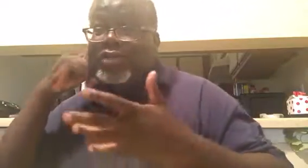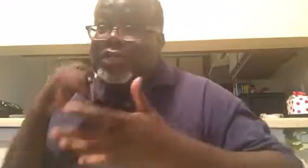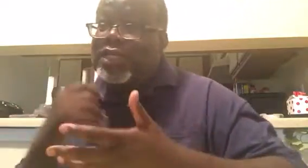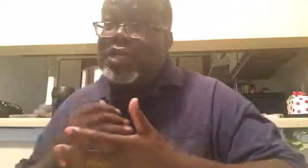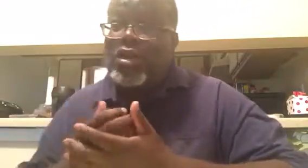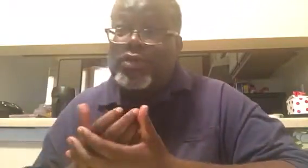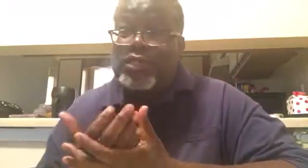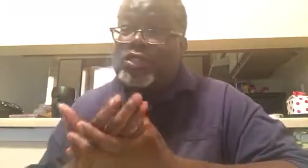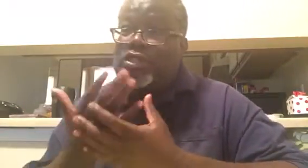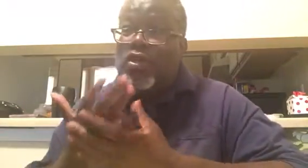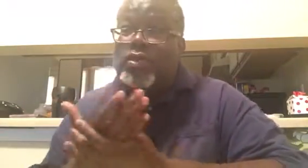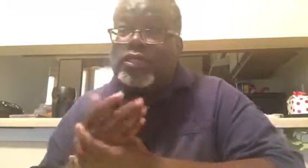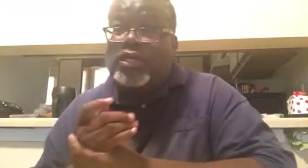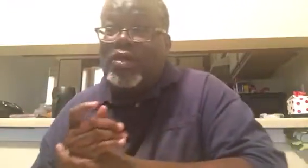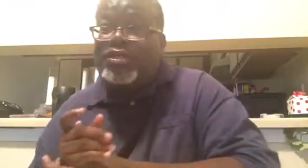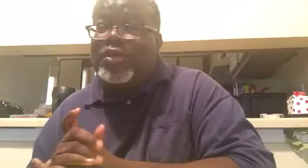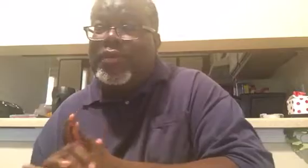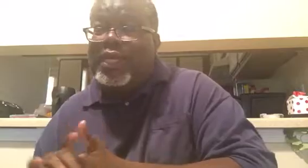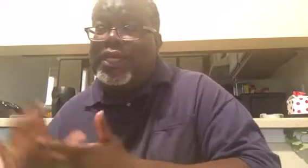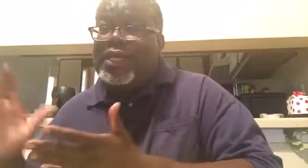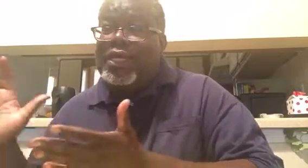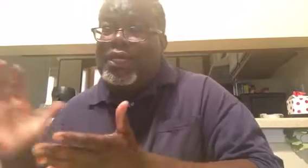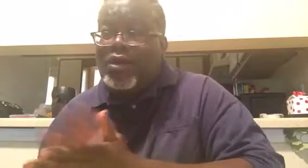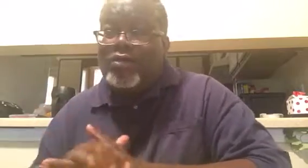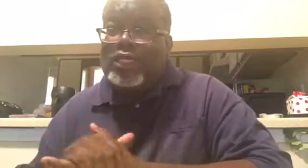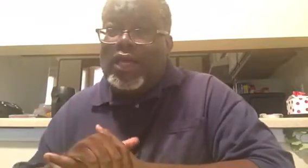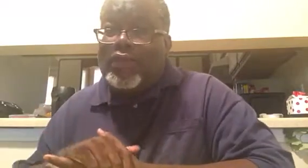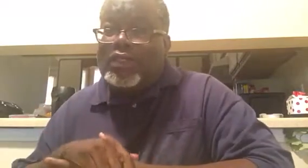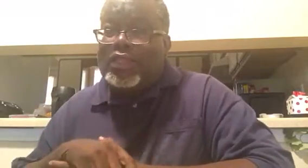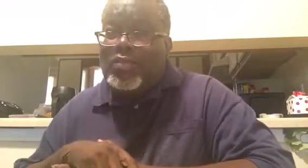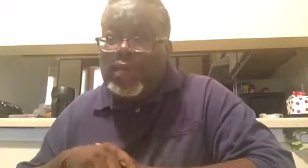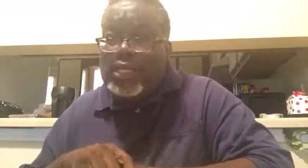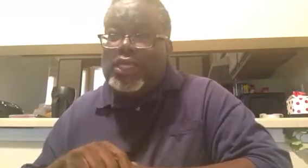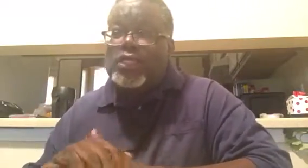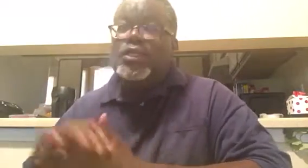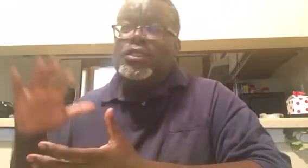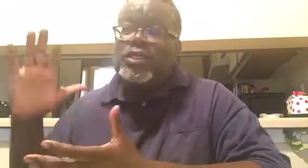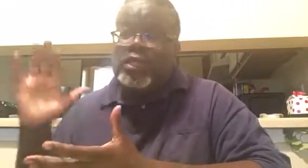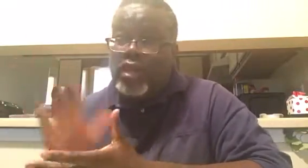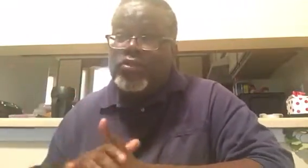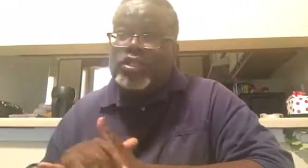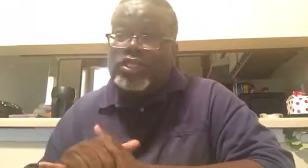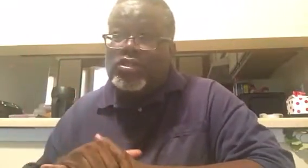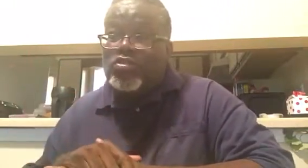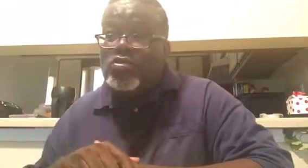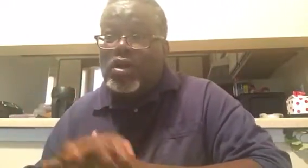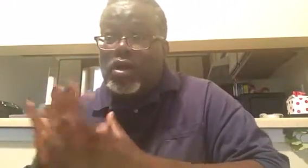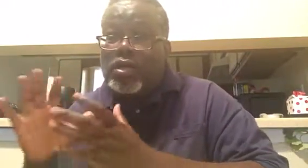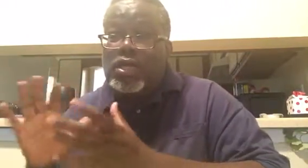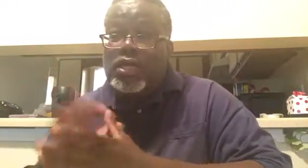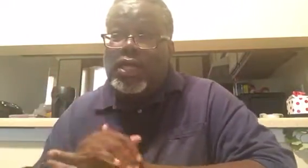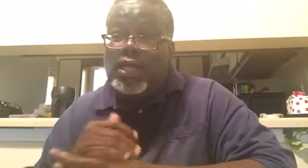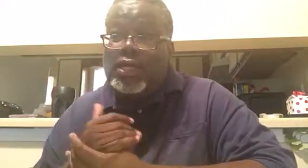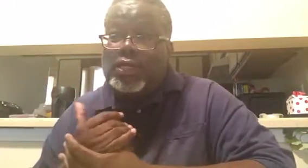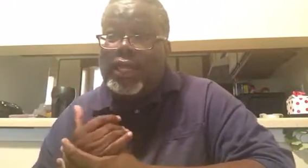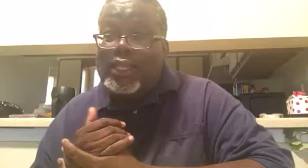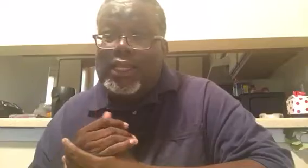all, she's an encourager. She's always encouraging me and encouraging others at the meeting. She encourages through her, uh, daily,